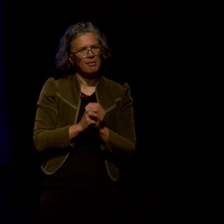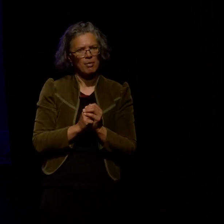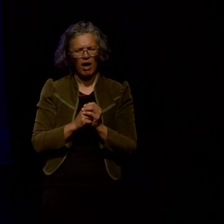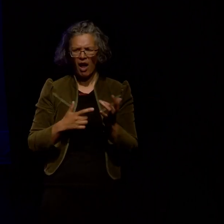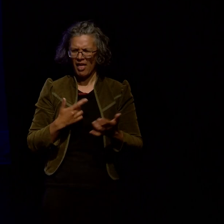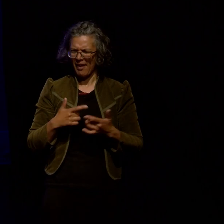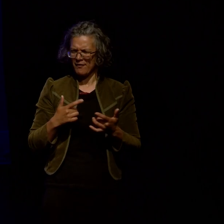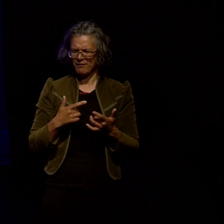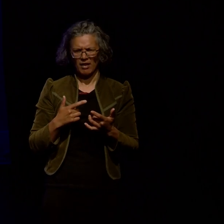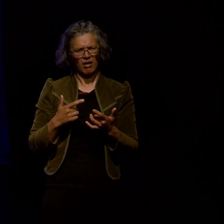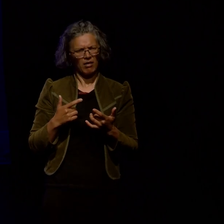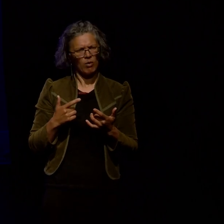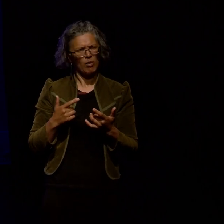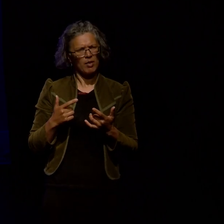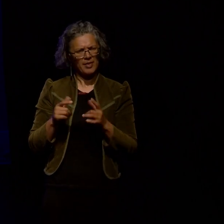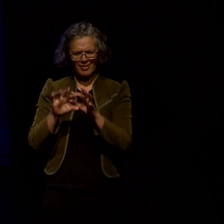into a beautiful whole